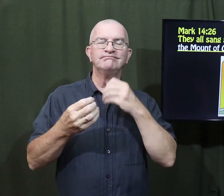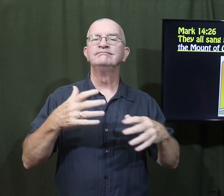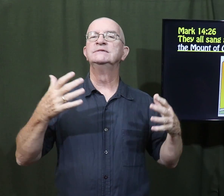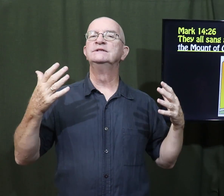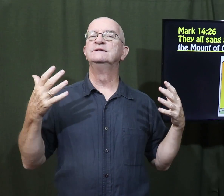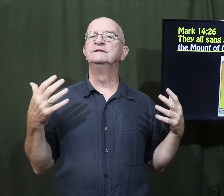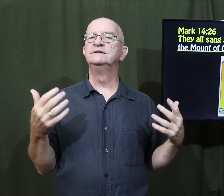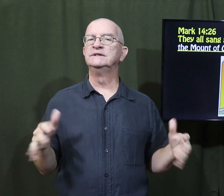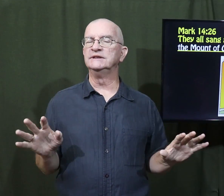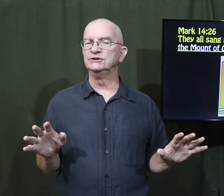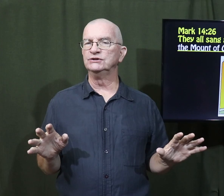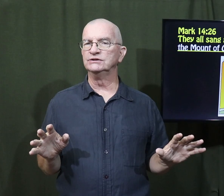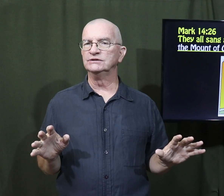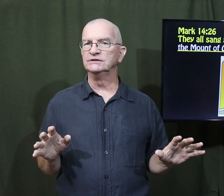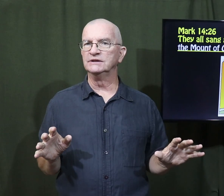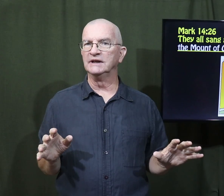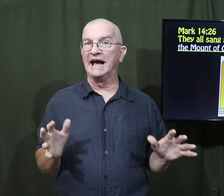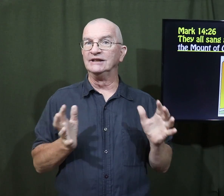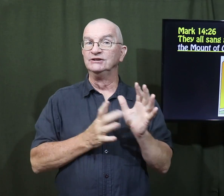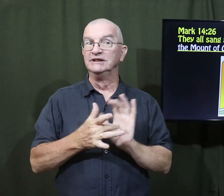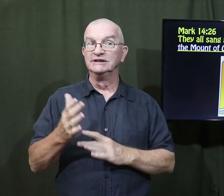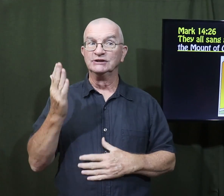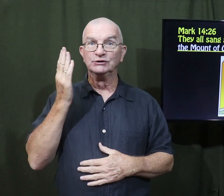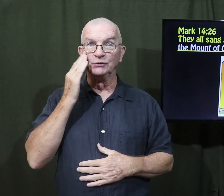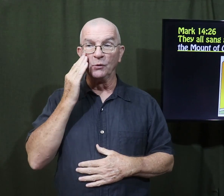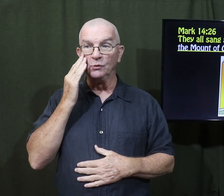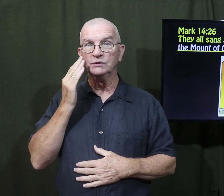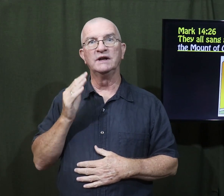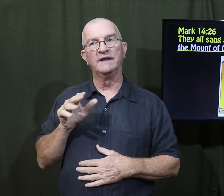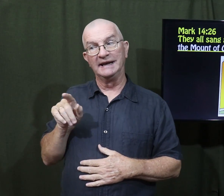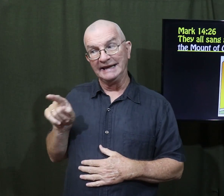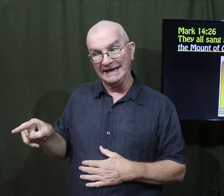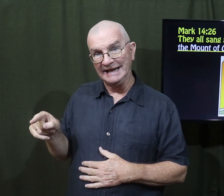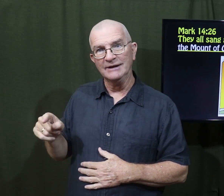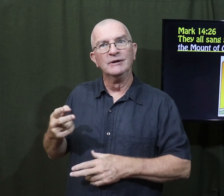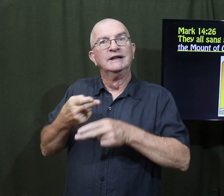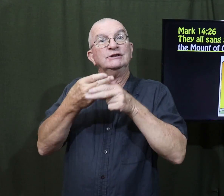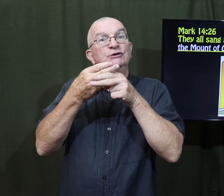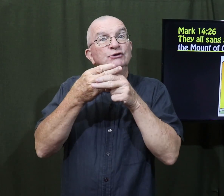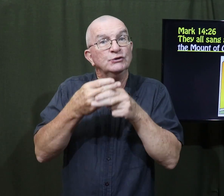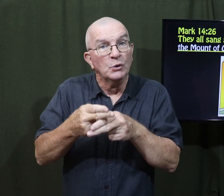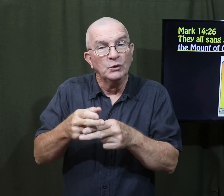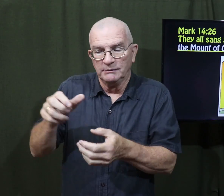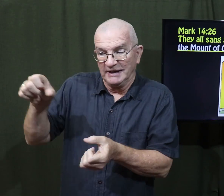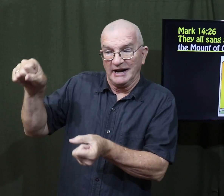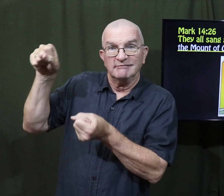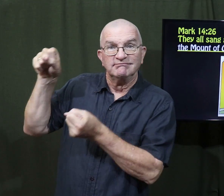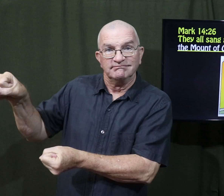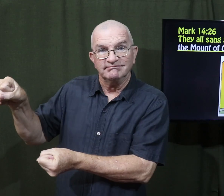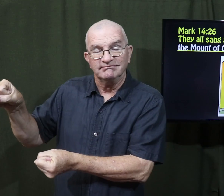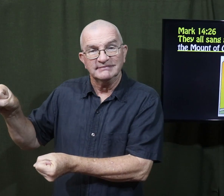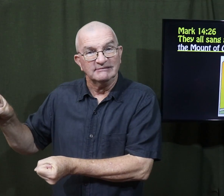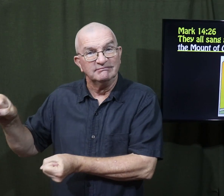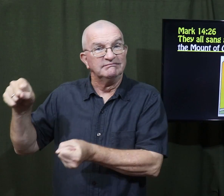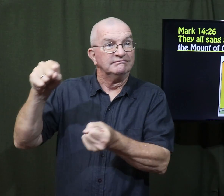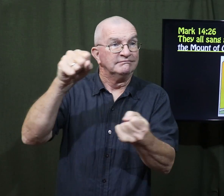So now the meal is finished and Jesus knew that He was very soon going to be arrested